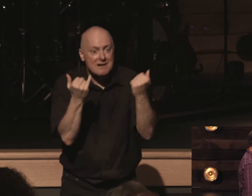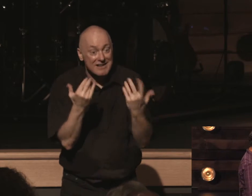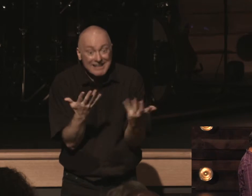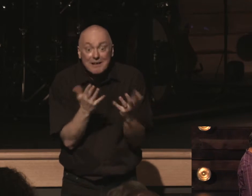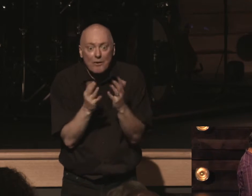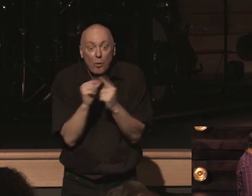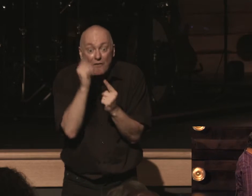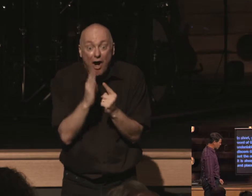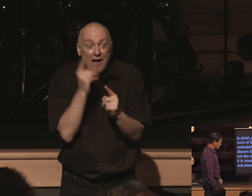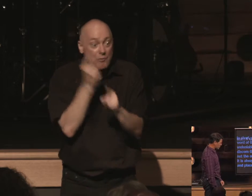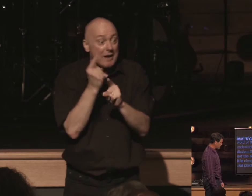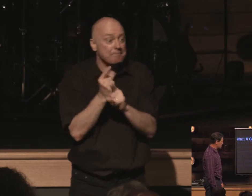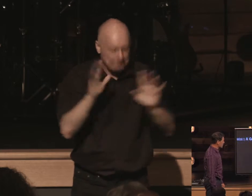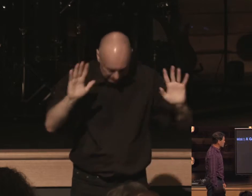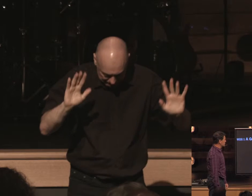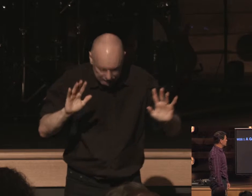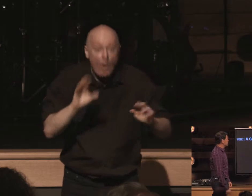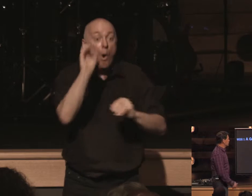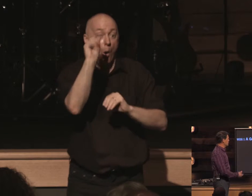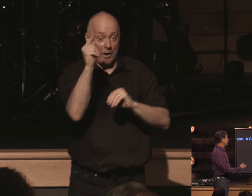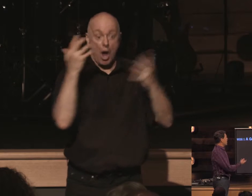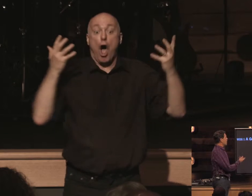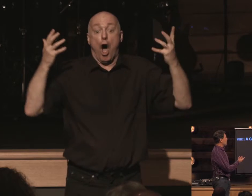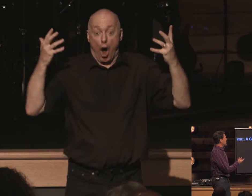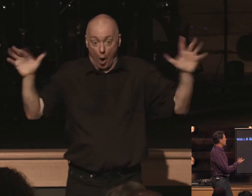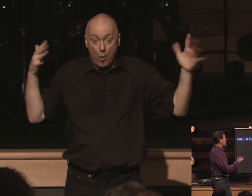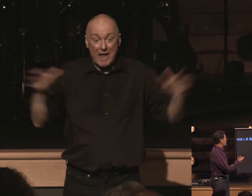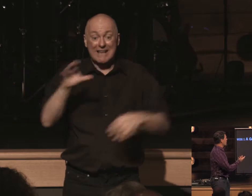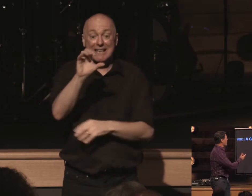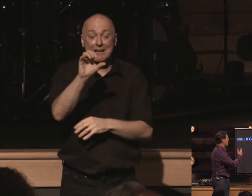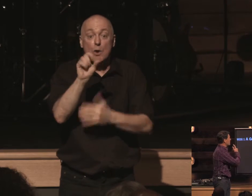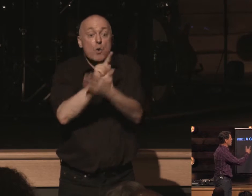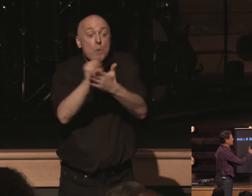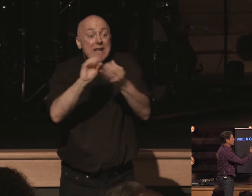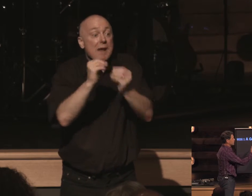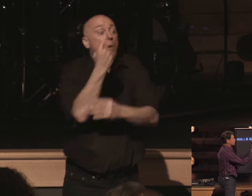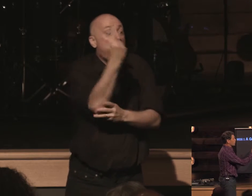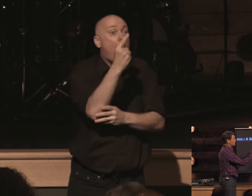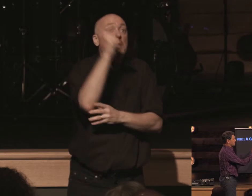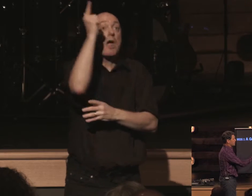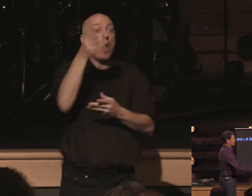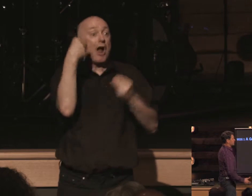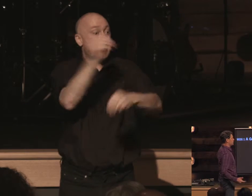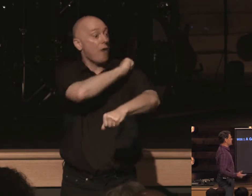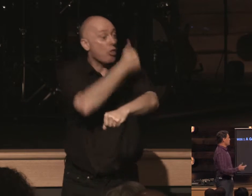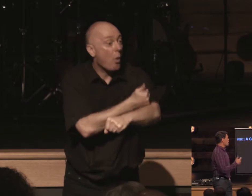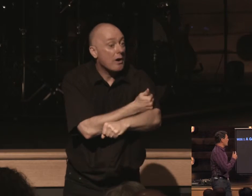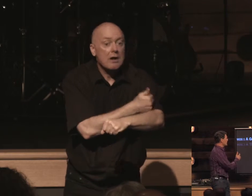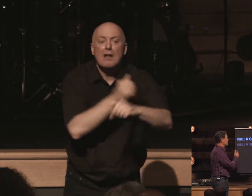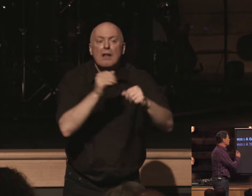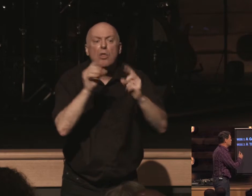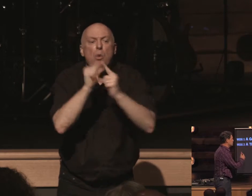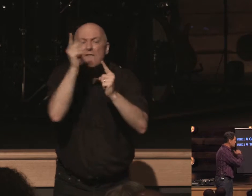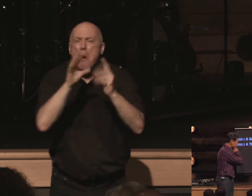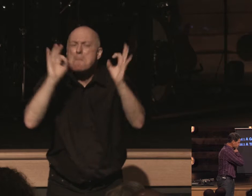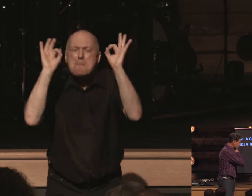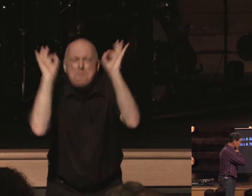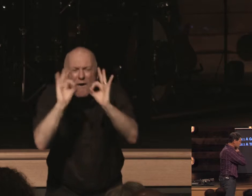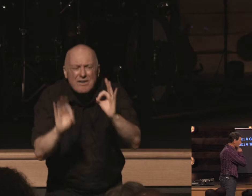here's where we're been where we've been within this series week number one a god-given authority inerrancy a week number two a